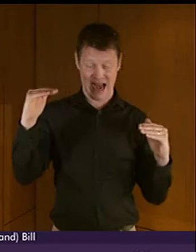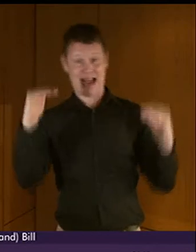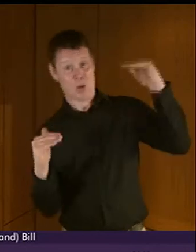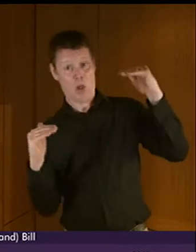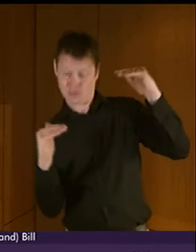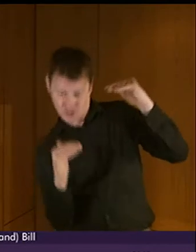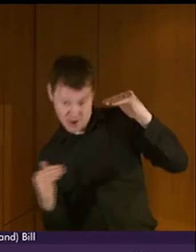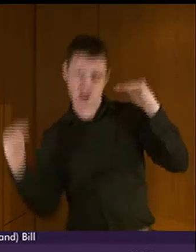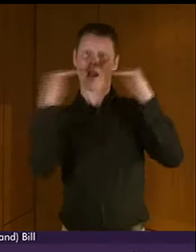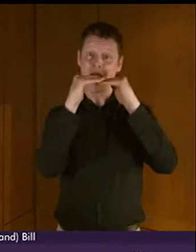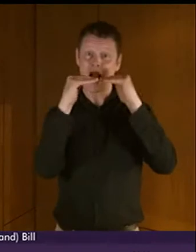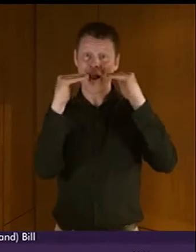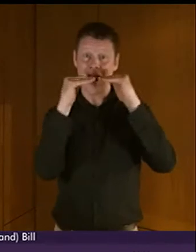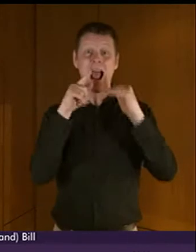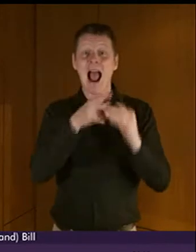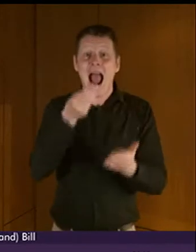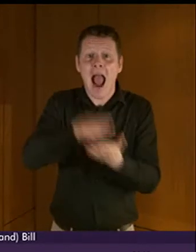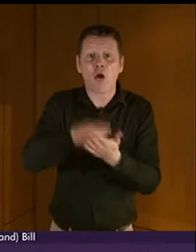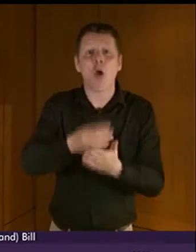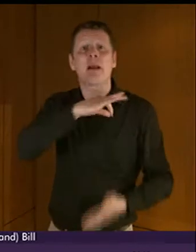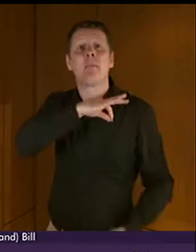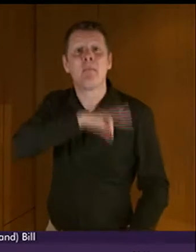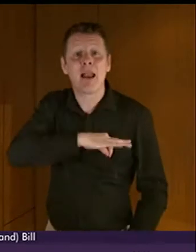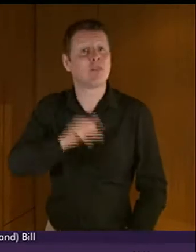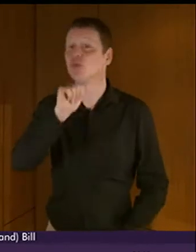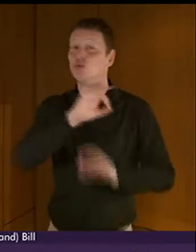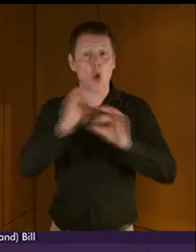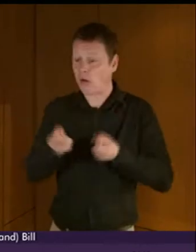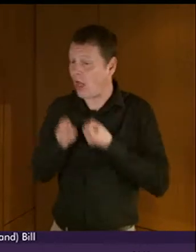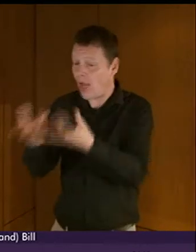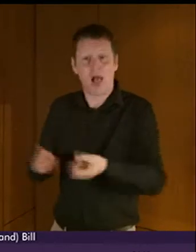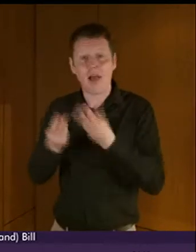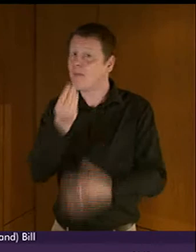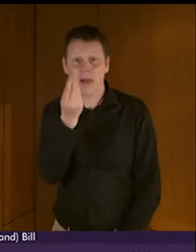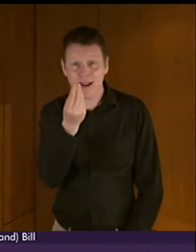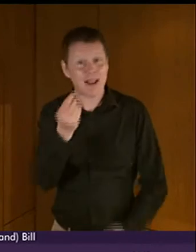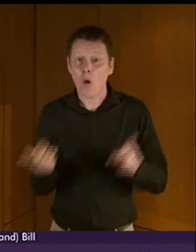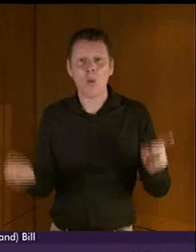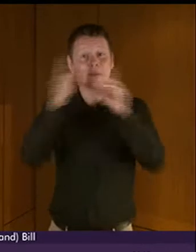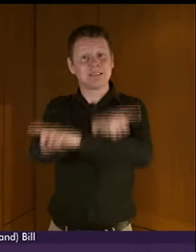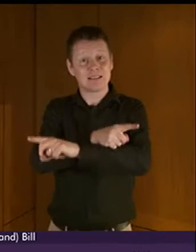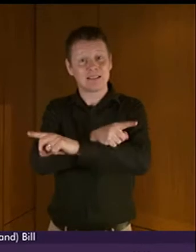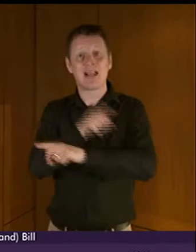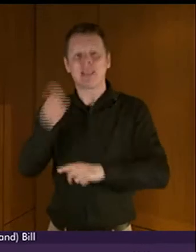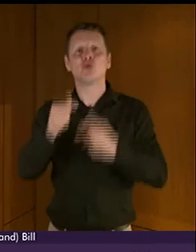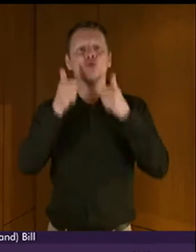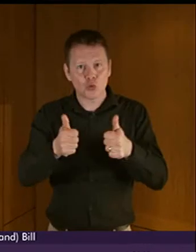society does actually have economic benefits to the public purse. It's good for absolutely everybody.